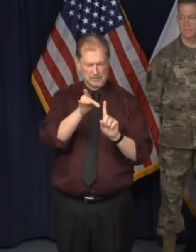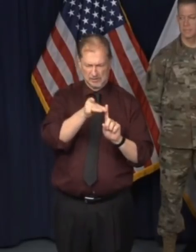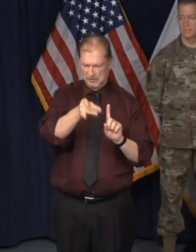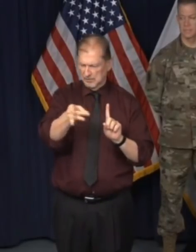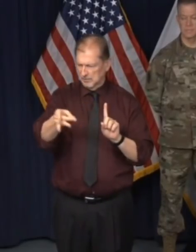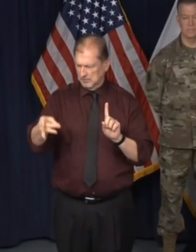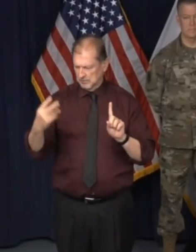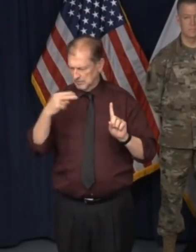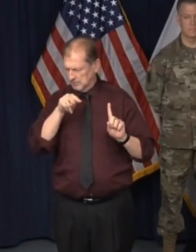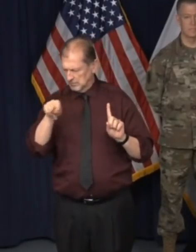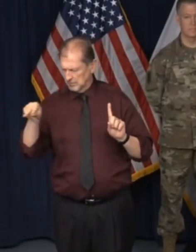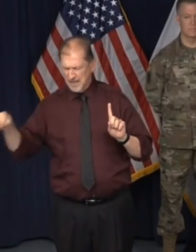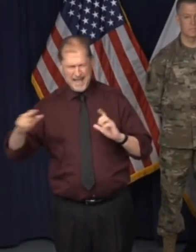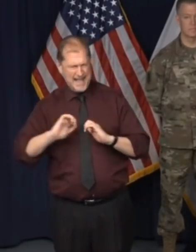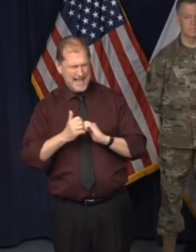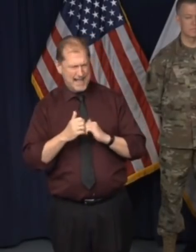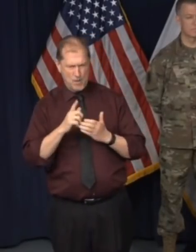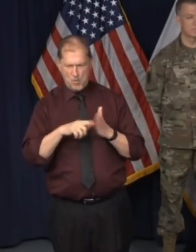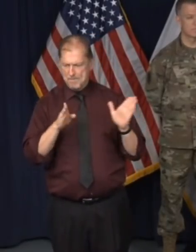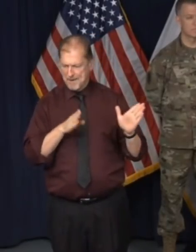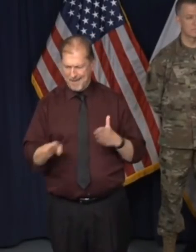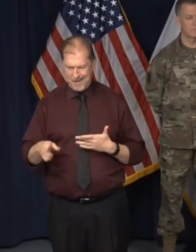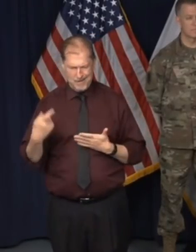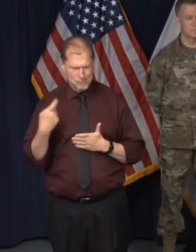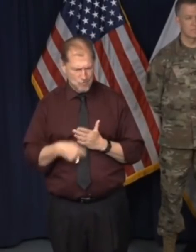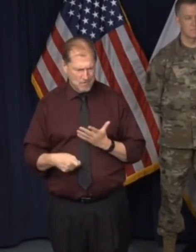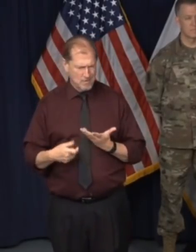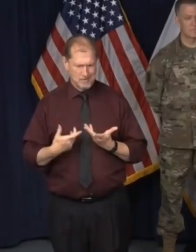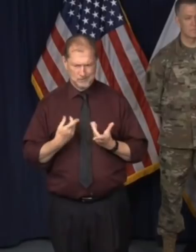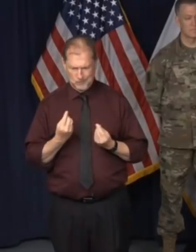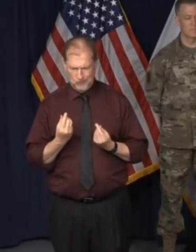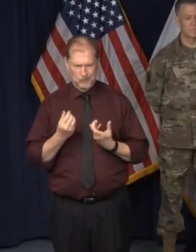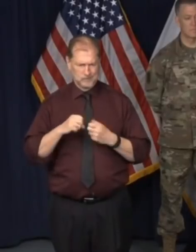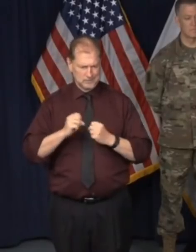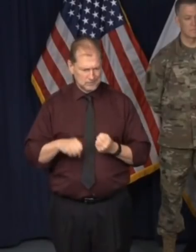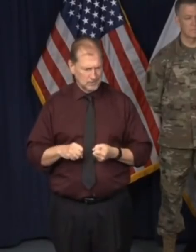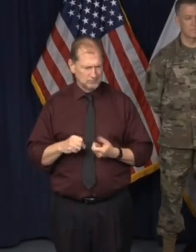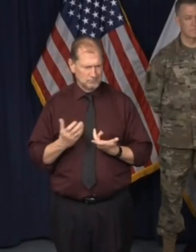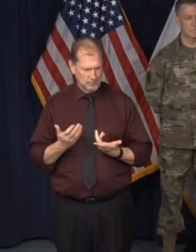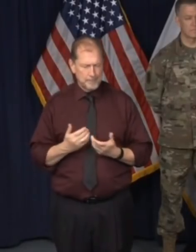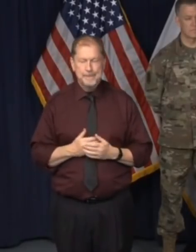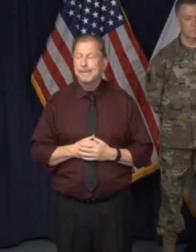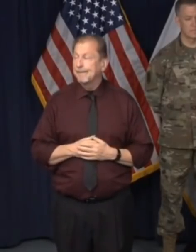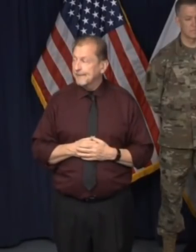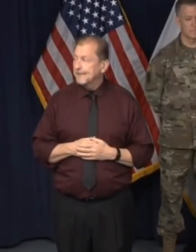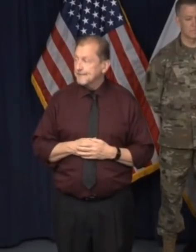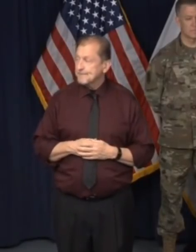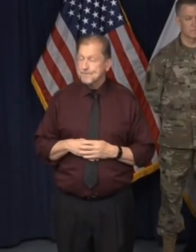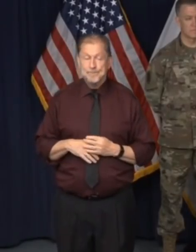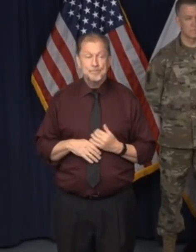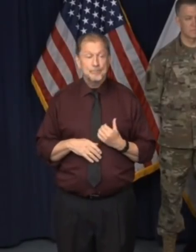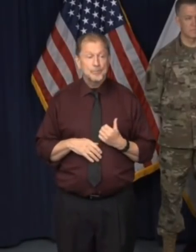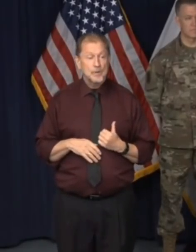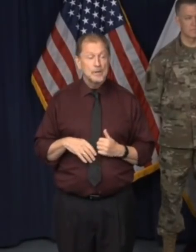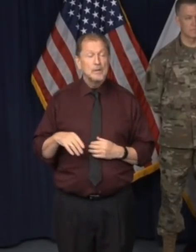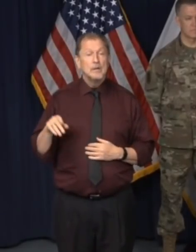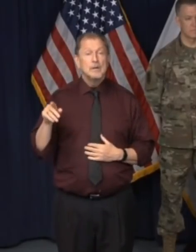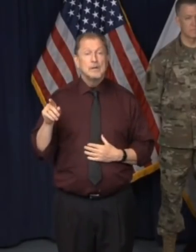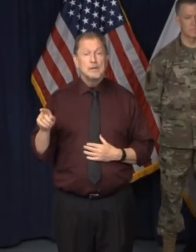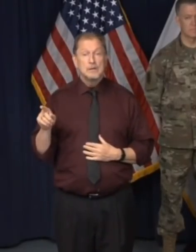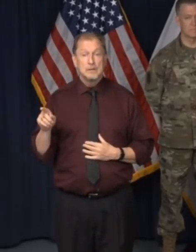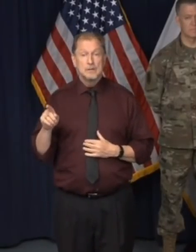much will this cost? Is this underway? That's John O'Connor at the AP. Yes. I think it would be helpful, John. You can, uh, take a look at